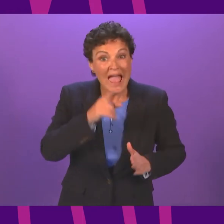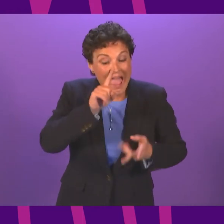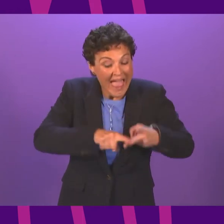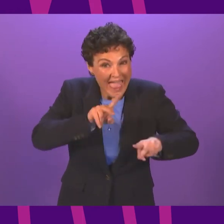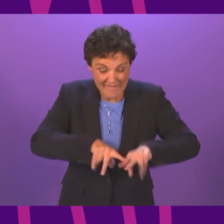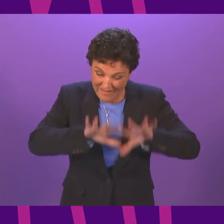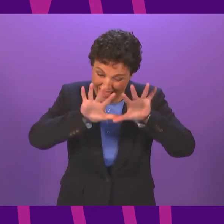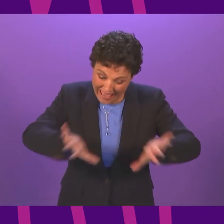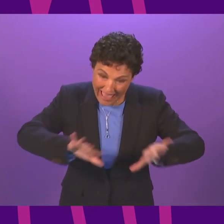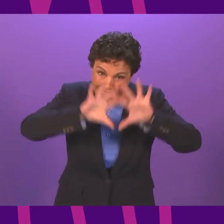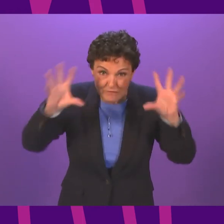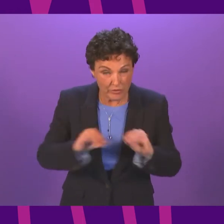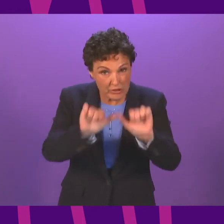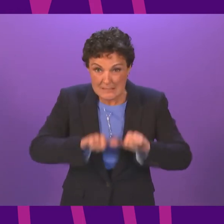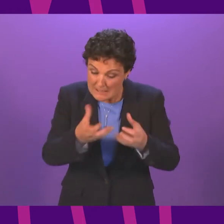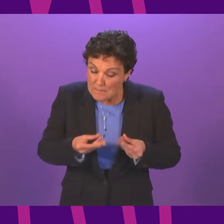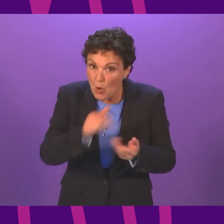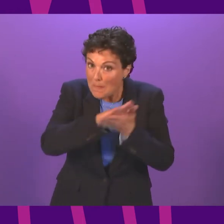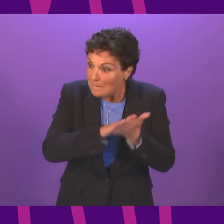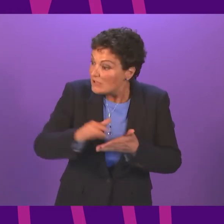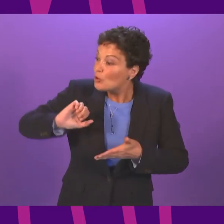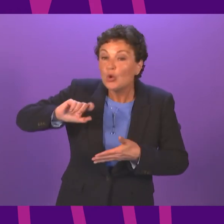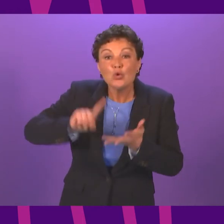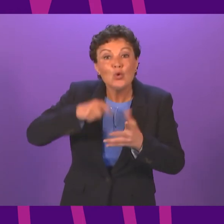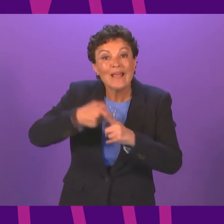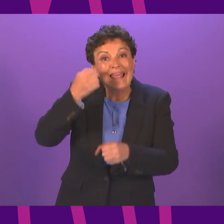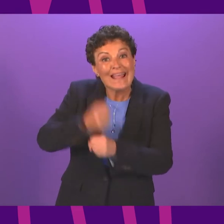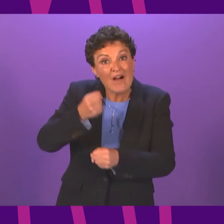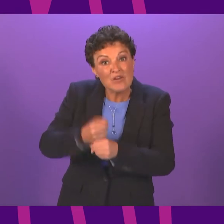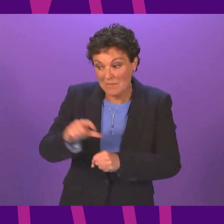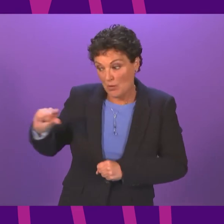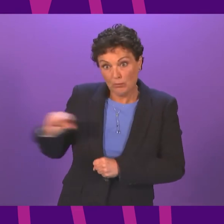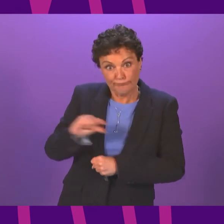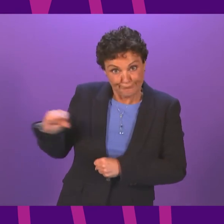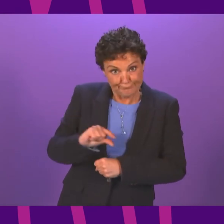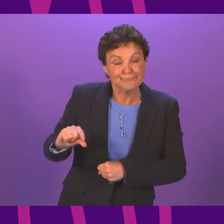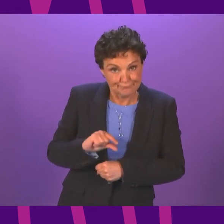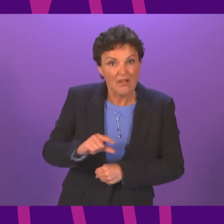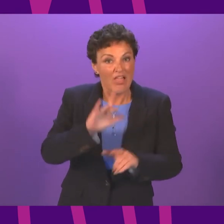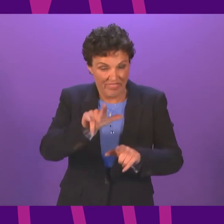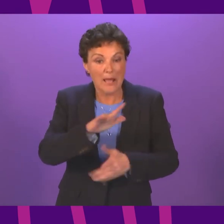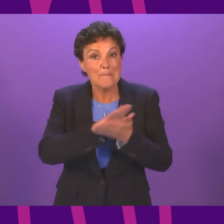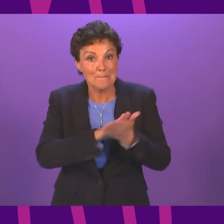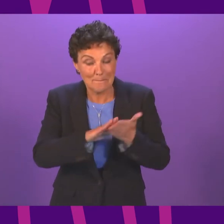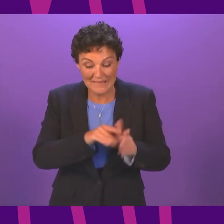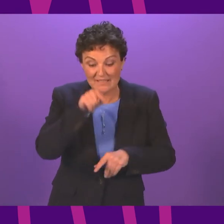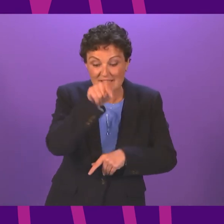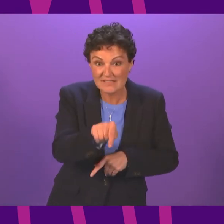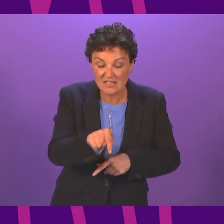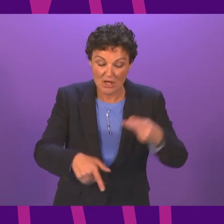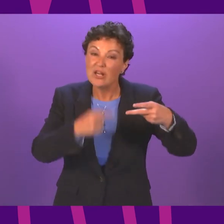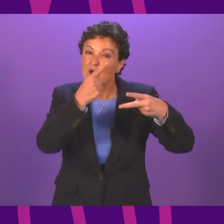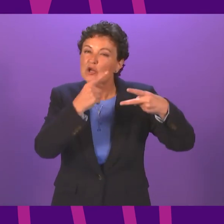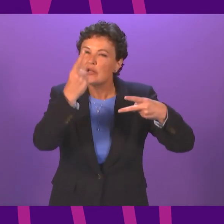expected. By this coming Sunday, we will have vaccinated with two doses, everyone in the top nine JCVI